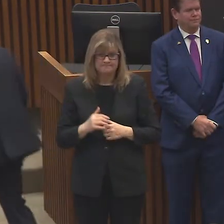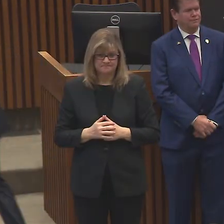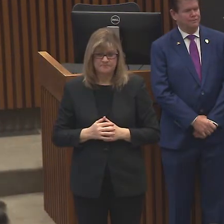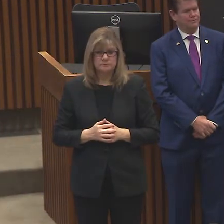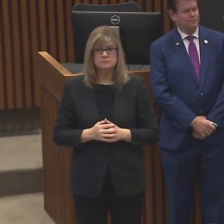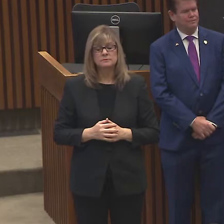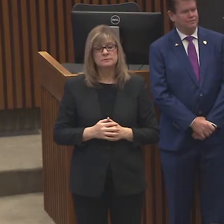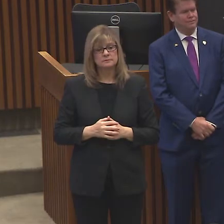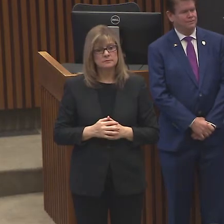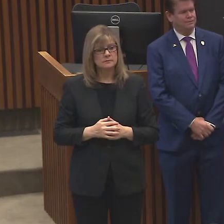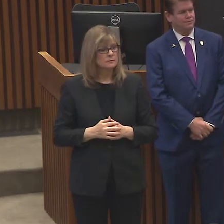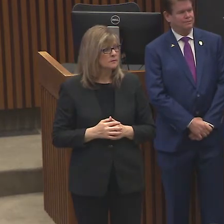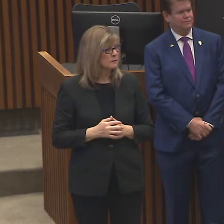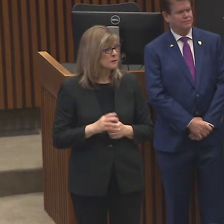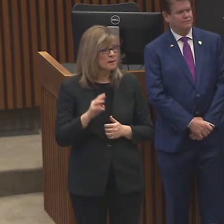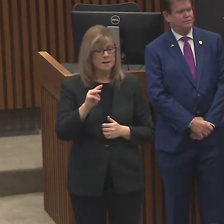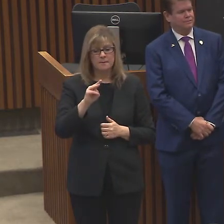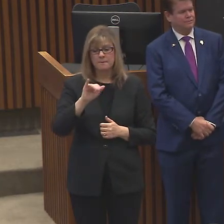UNT Health Science Center.